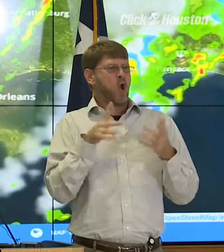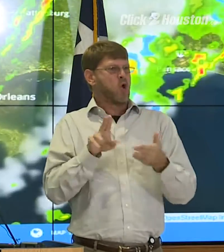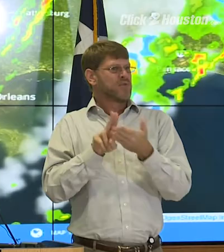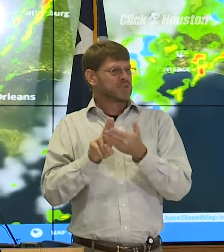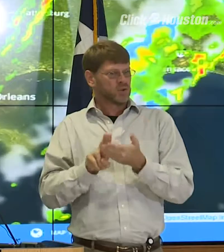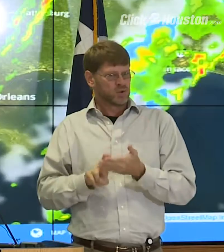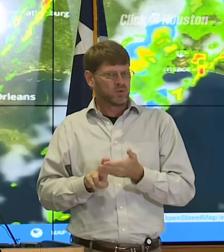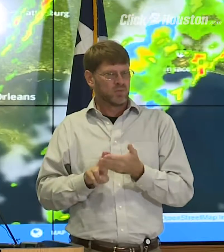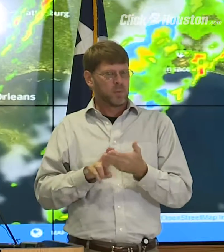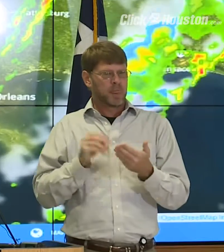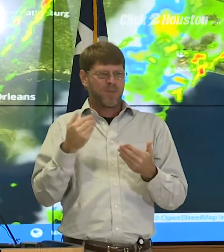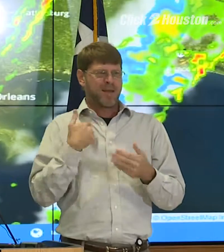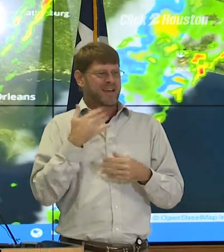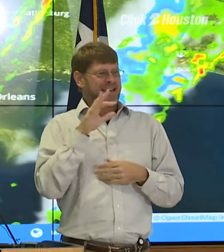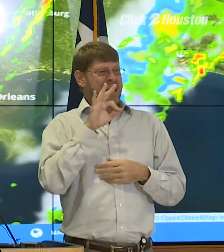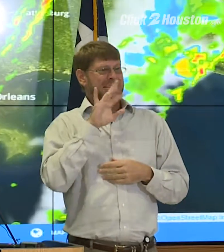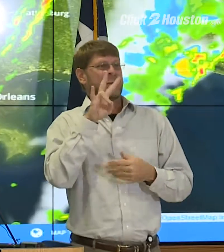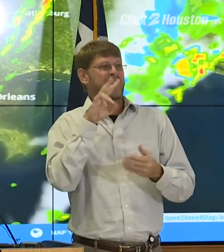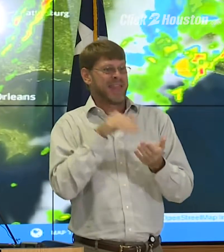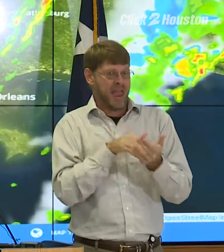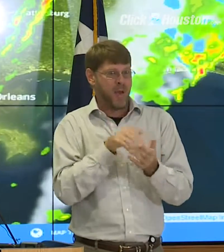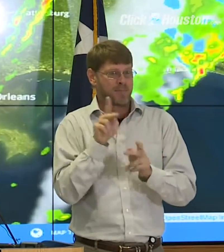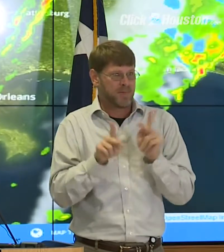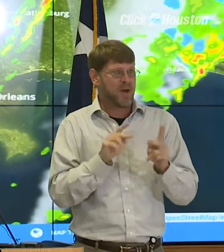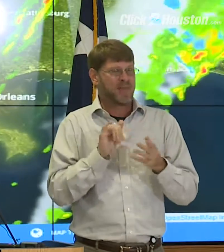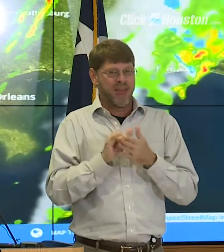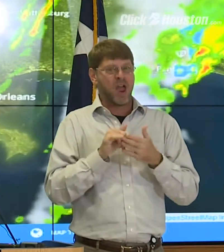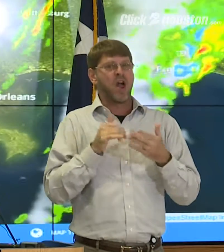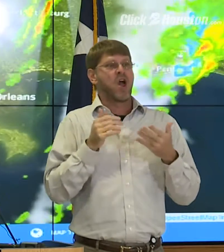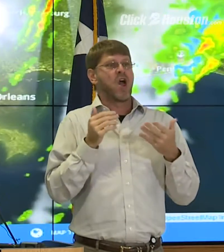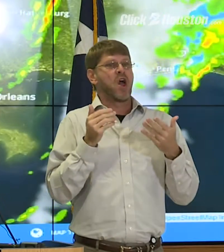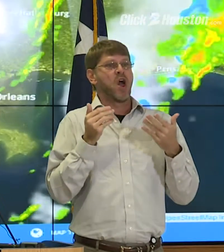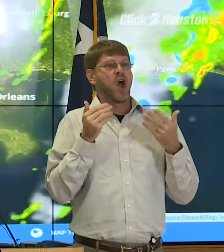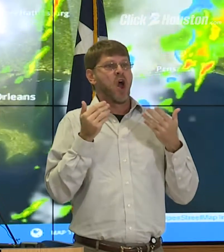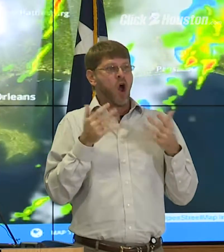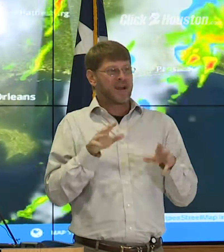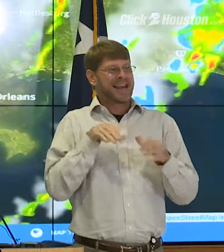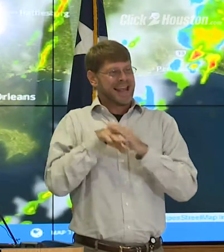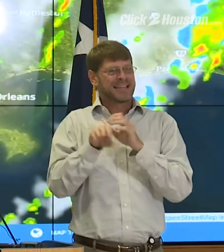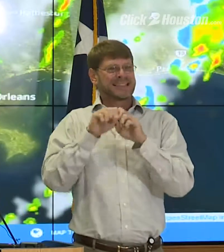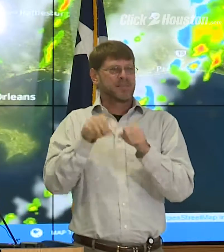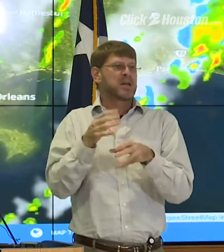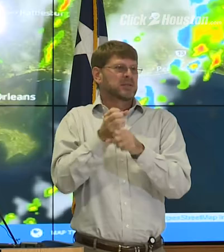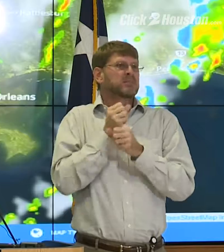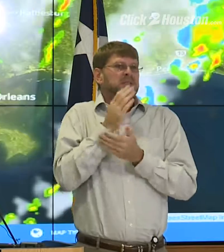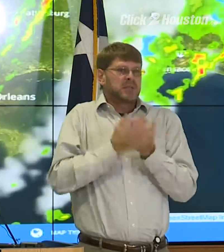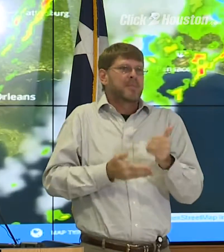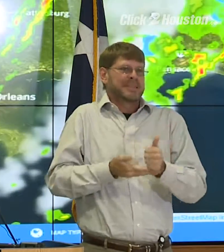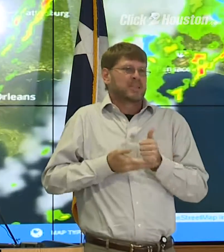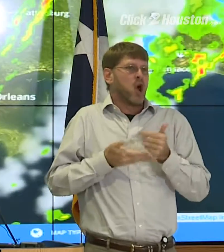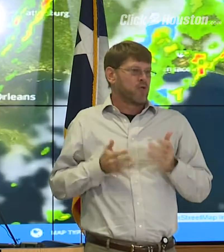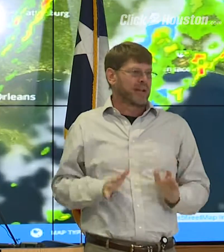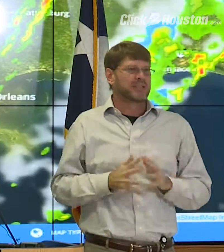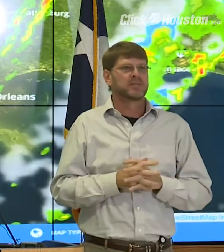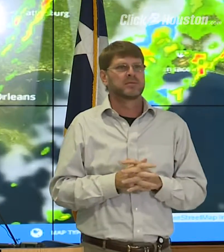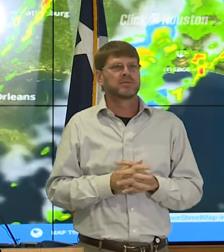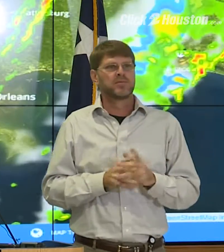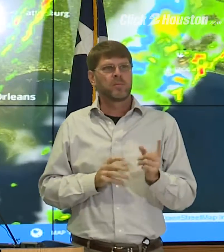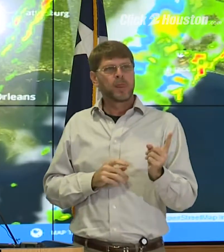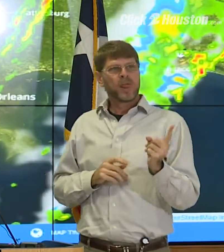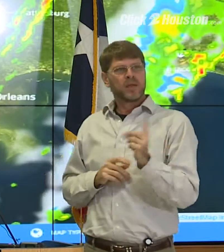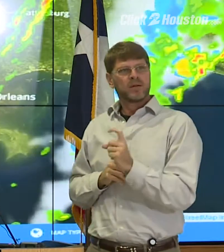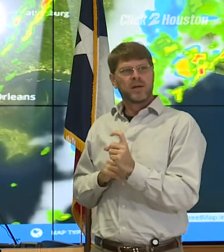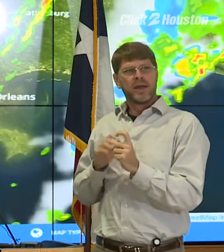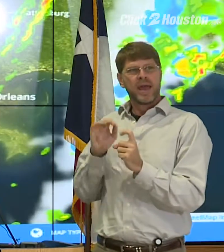registered and we've got 97,000 people that have already been in the system and received some type of assistance. I have a viewer's